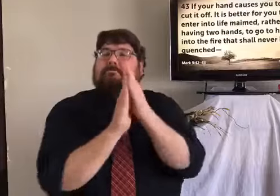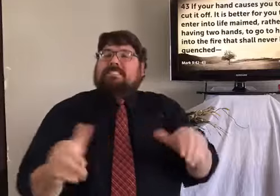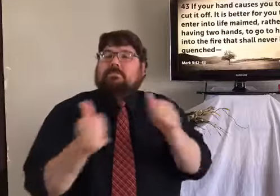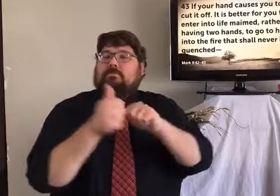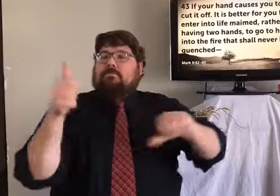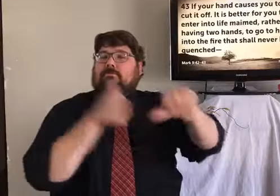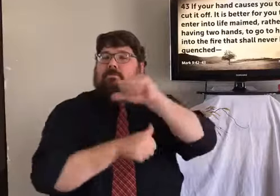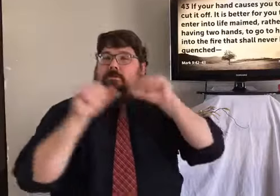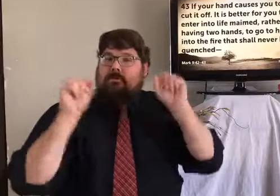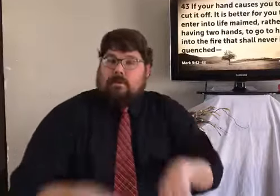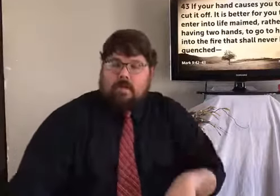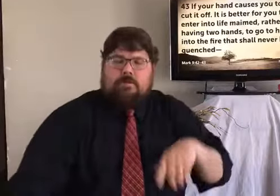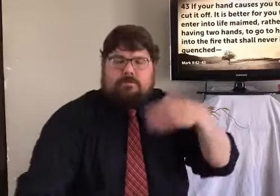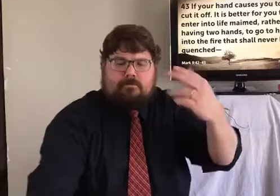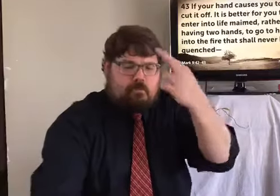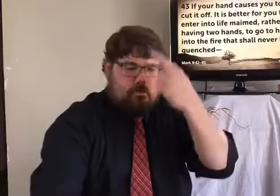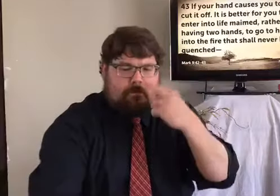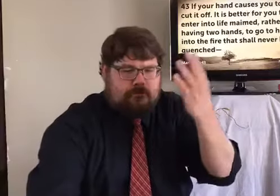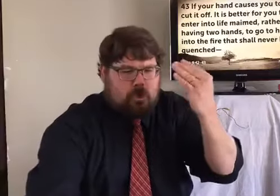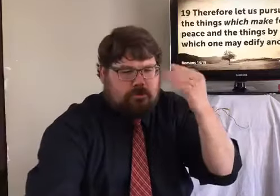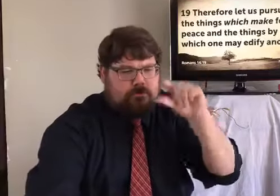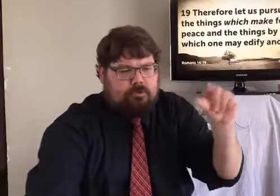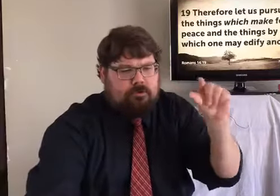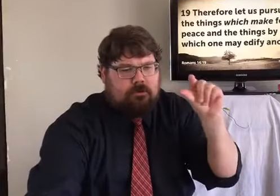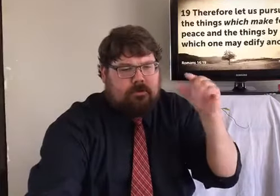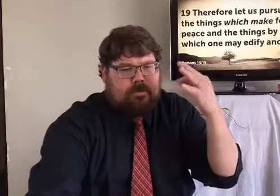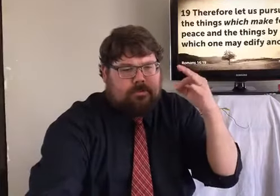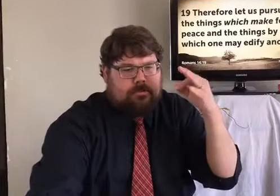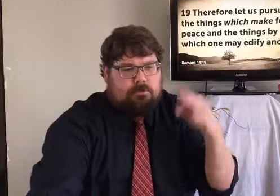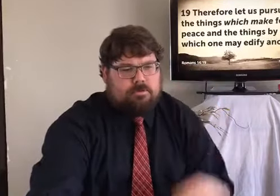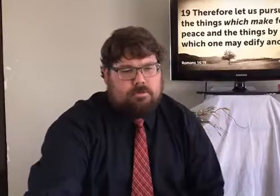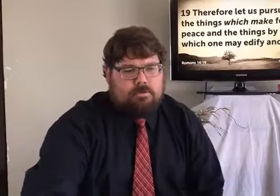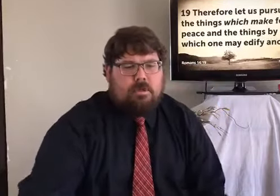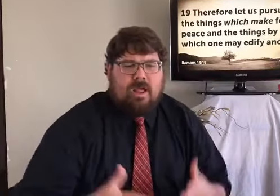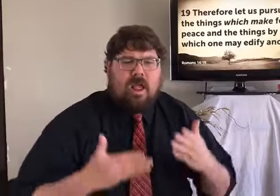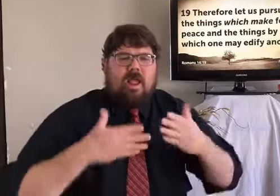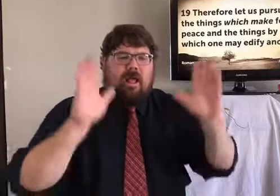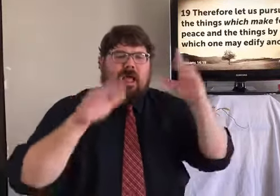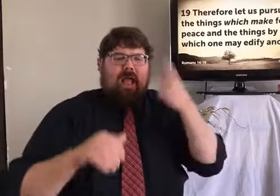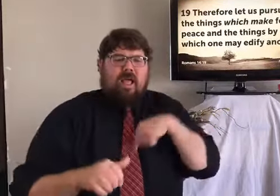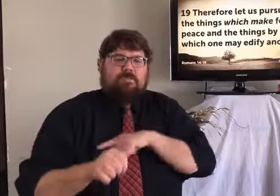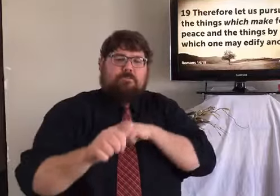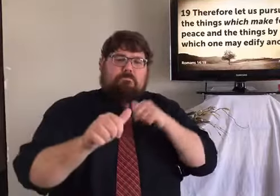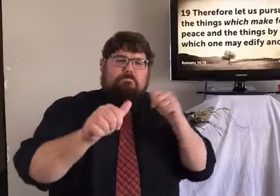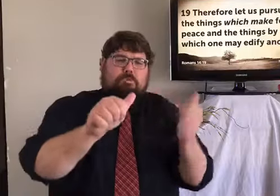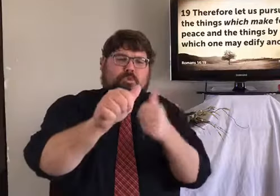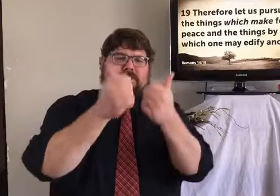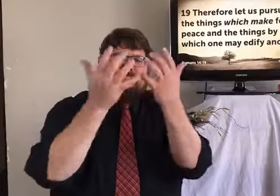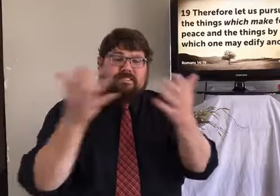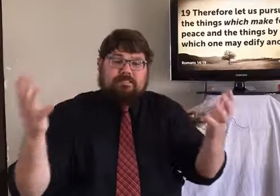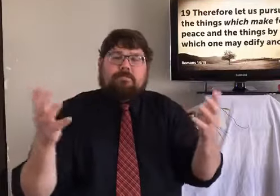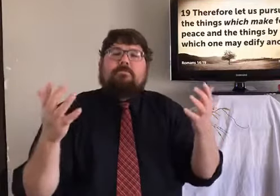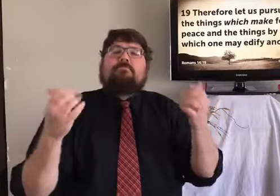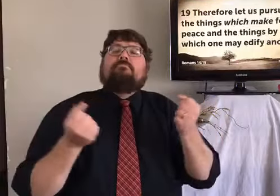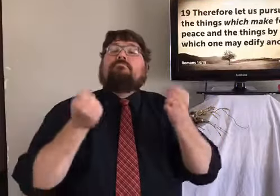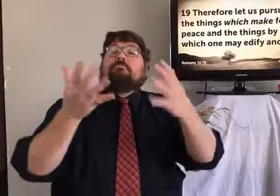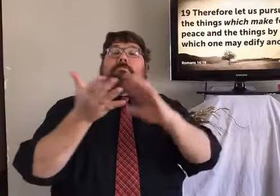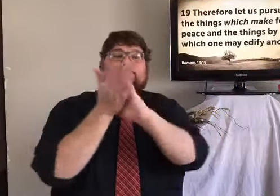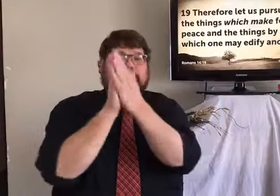we don't say, okay, fine, now it's okay to sin. No, you want to help each other. Okay, and so now, Romans 14, verse 19, therefore,